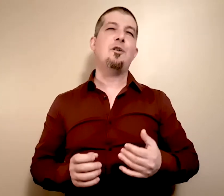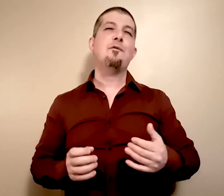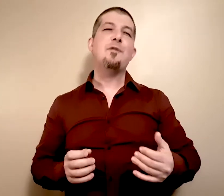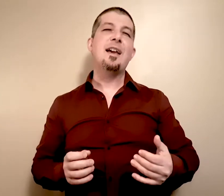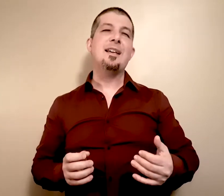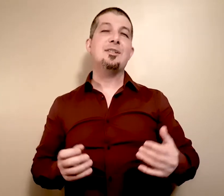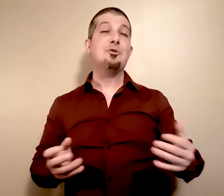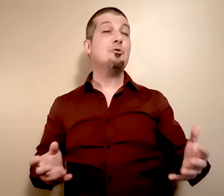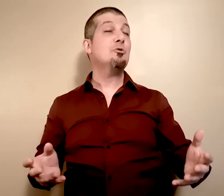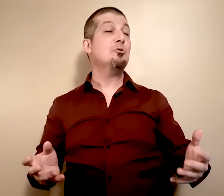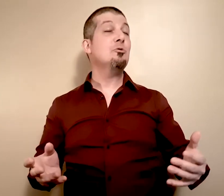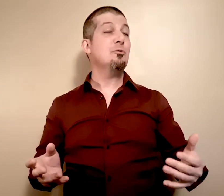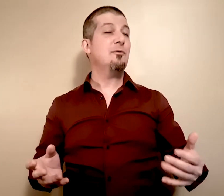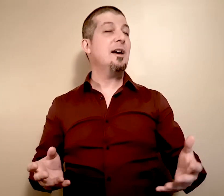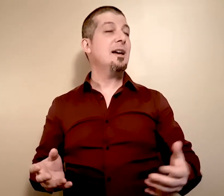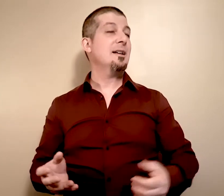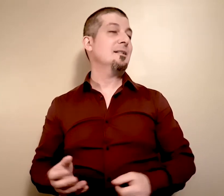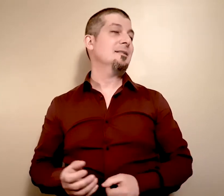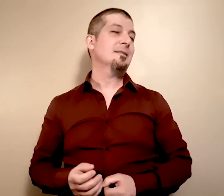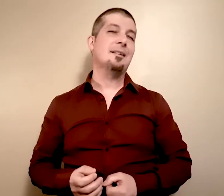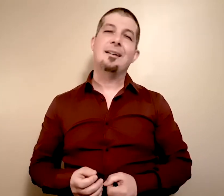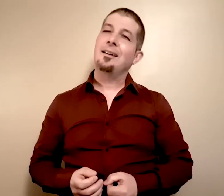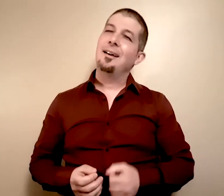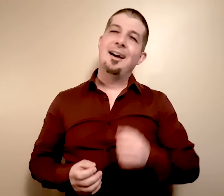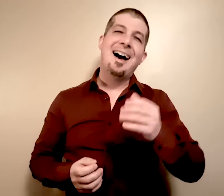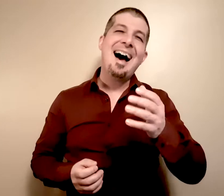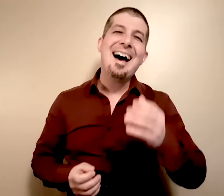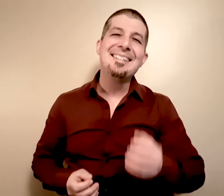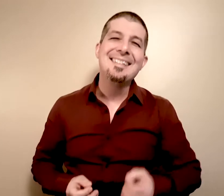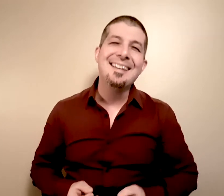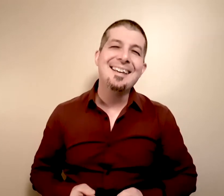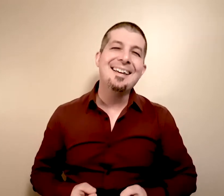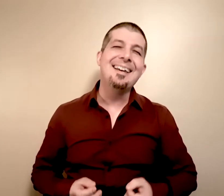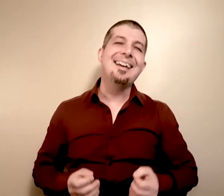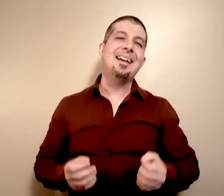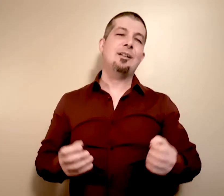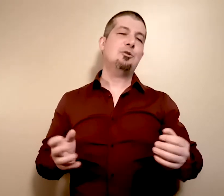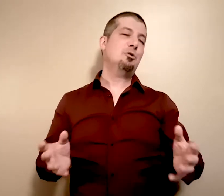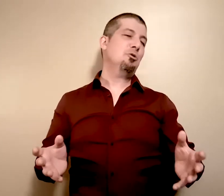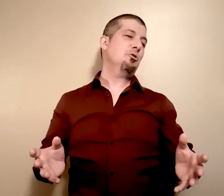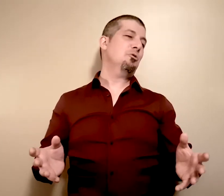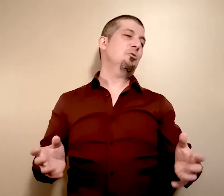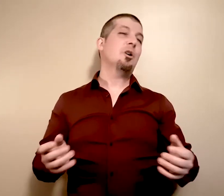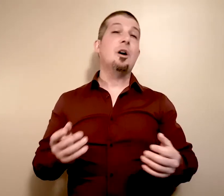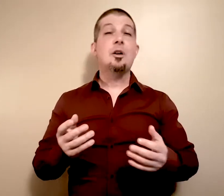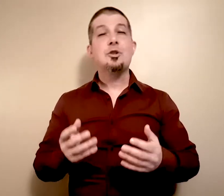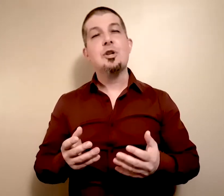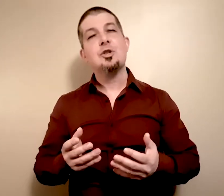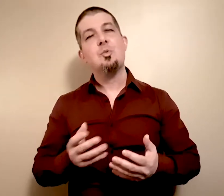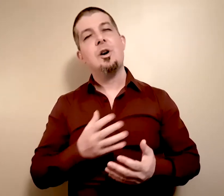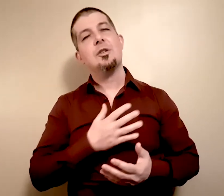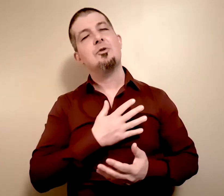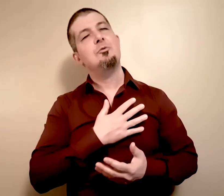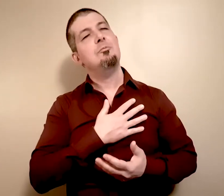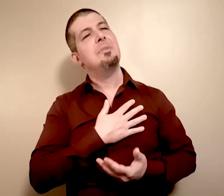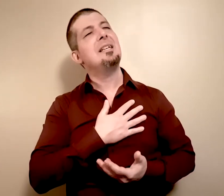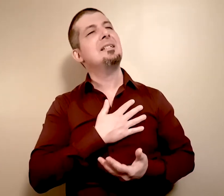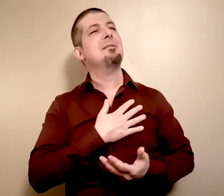face to face. I tell you just what you mean to